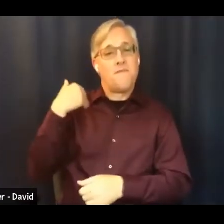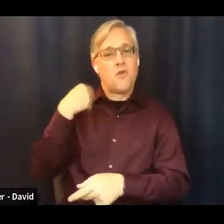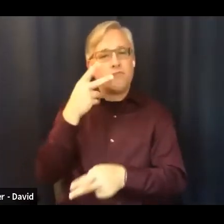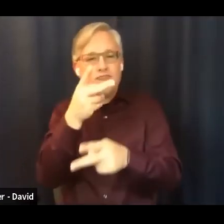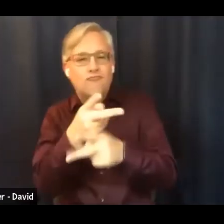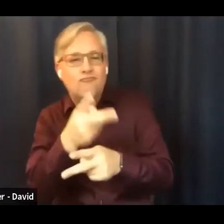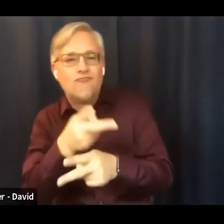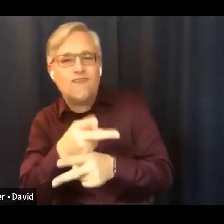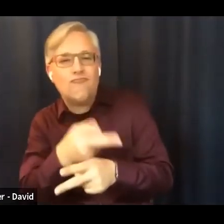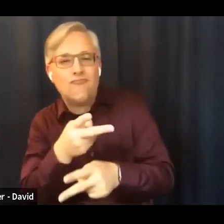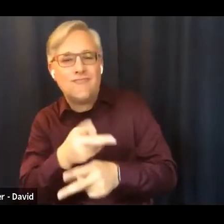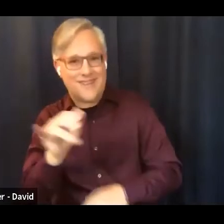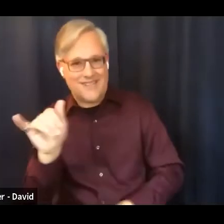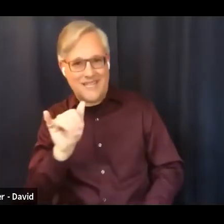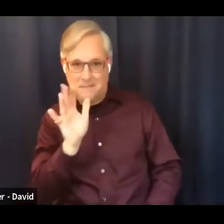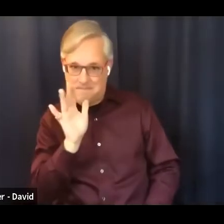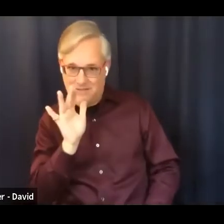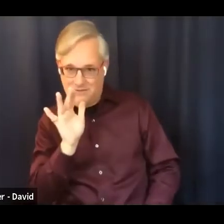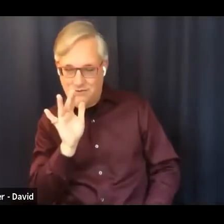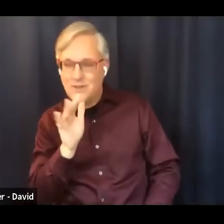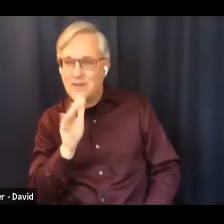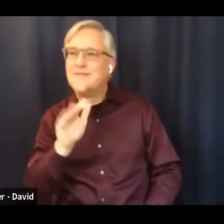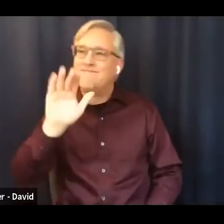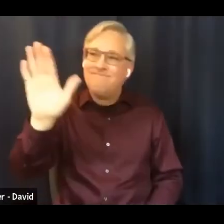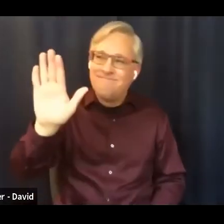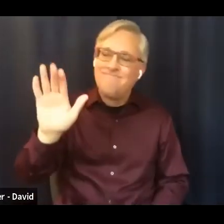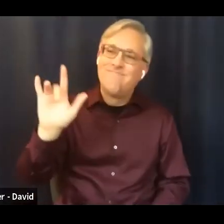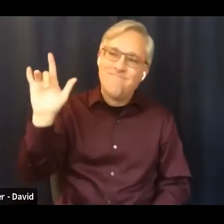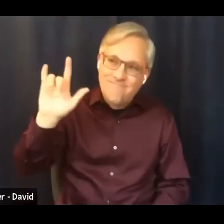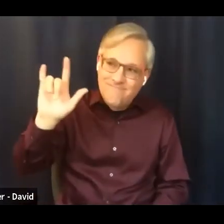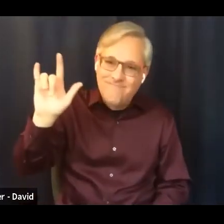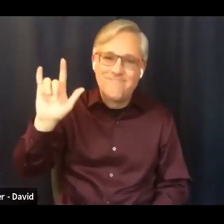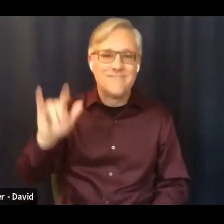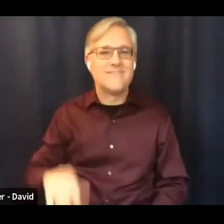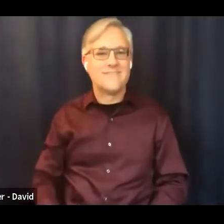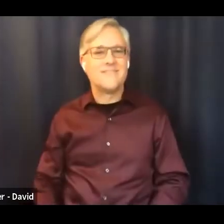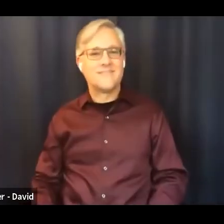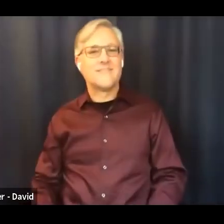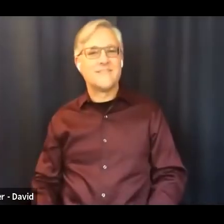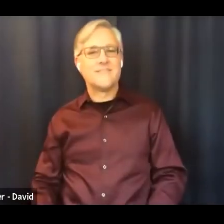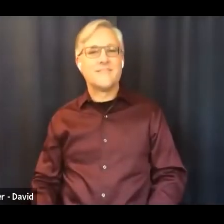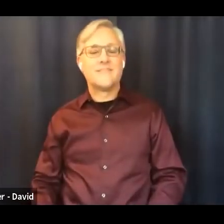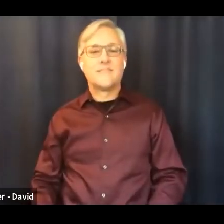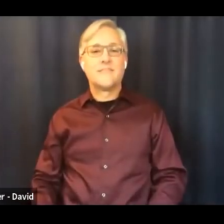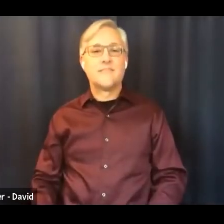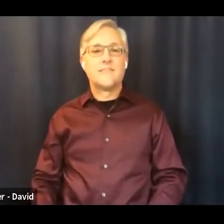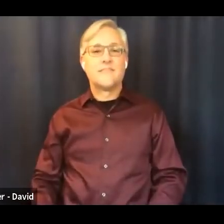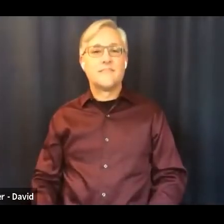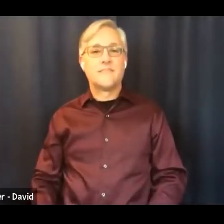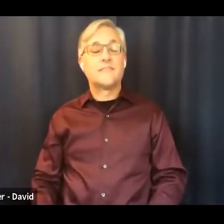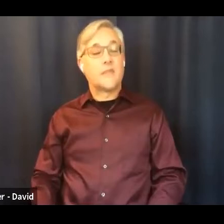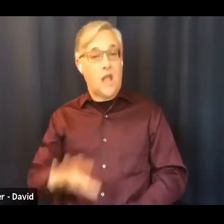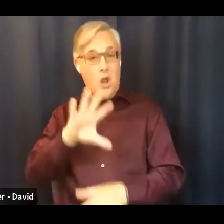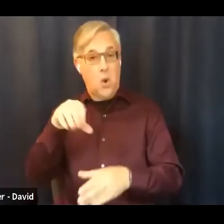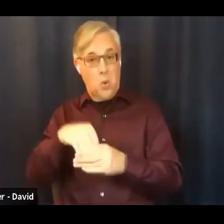include those folks who are formally formally not moms